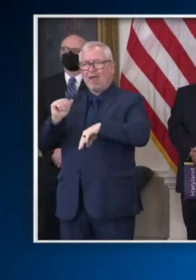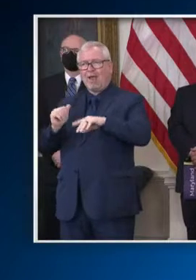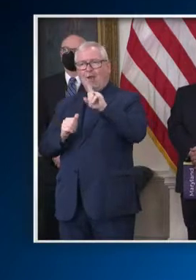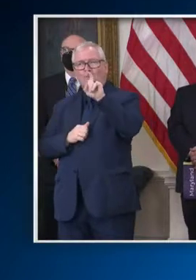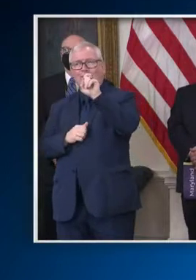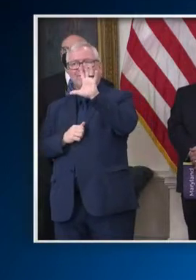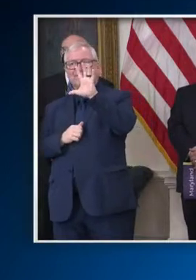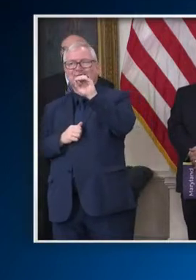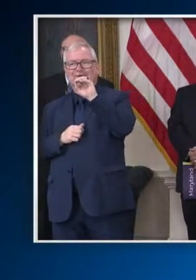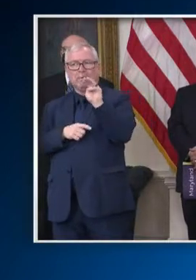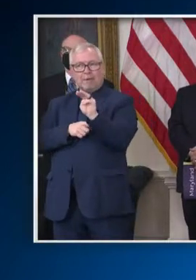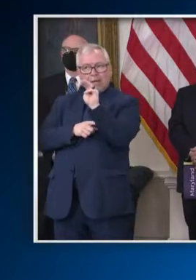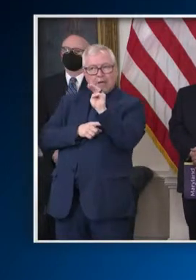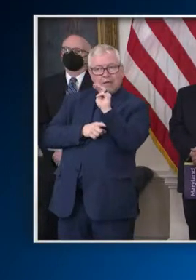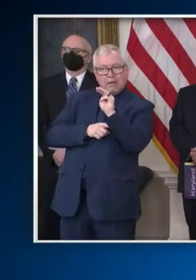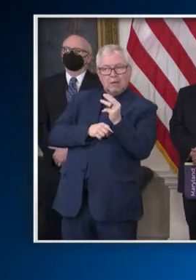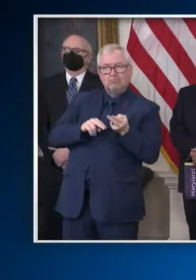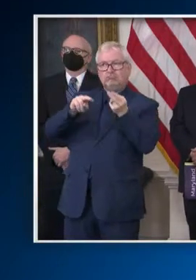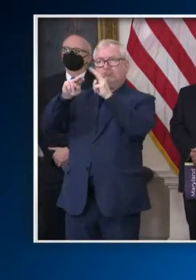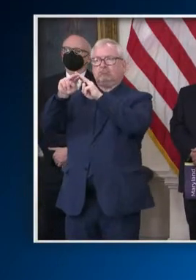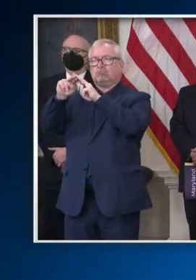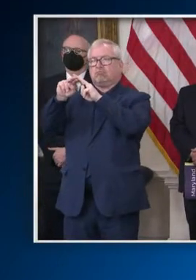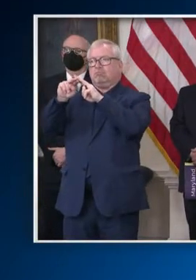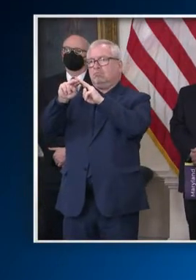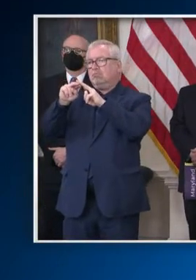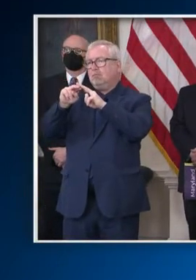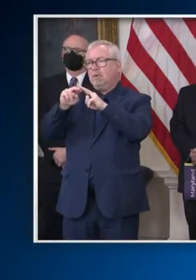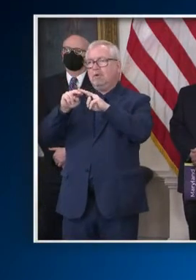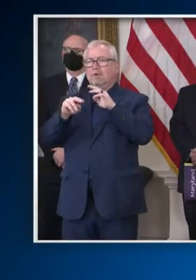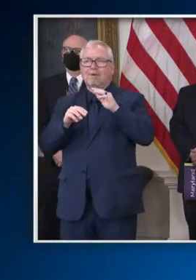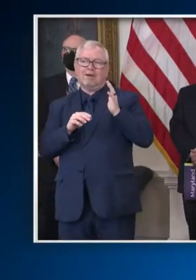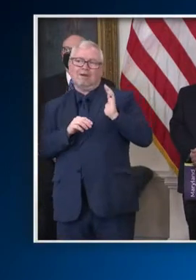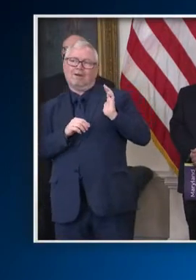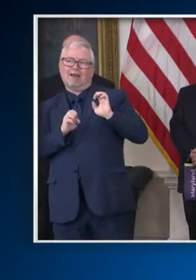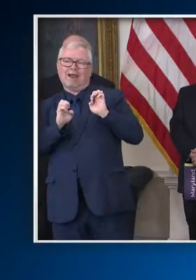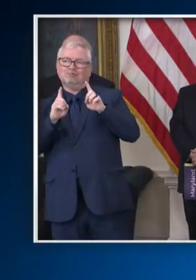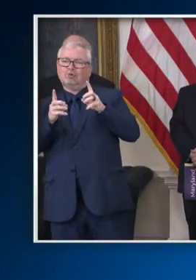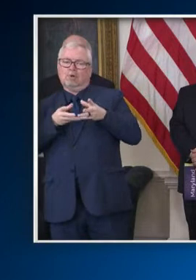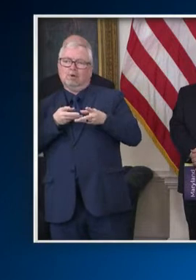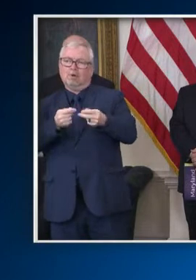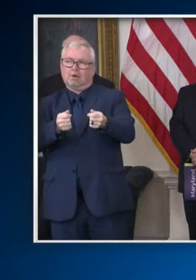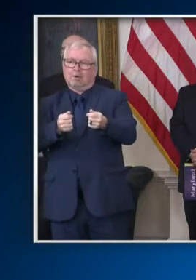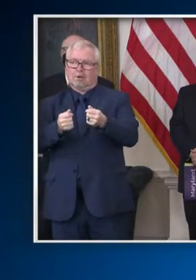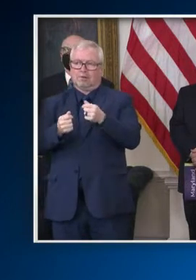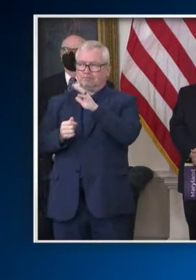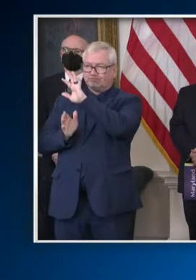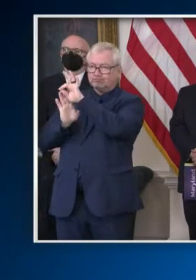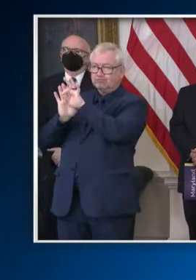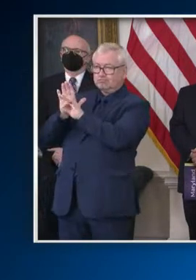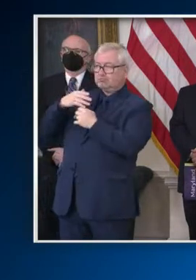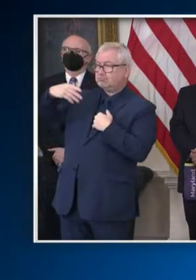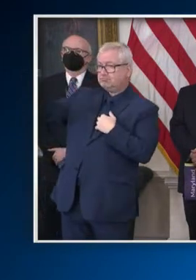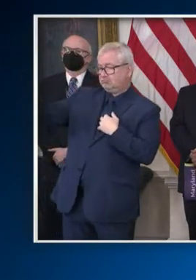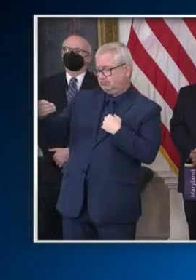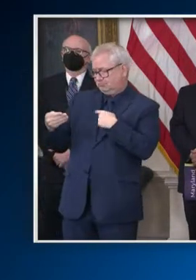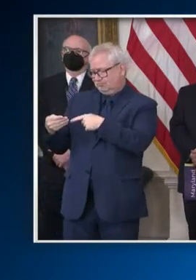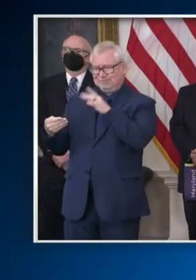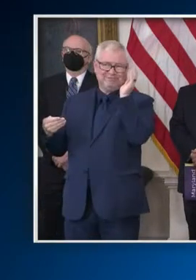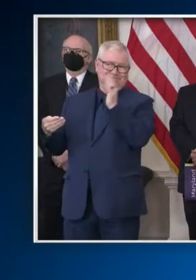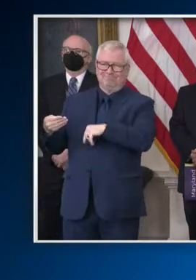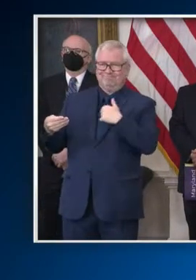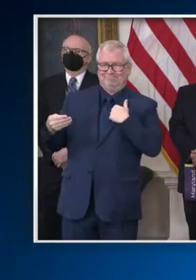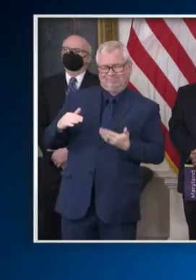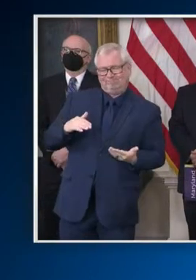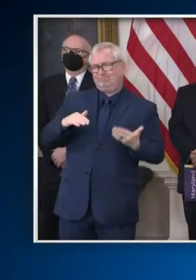above and beyond the education spending formulas proposed by the legislature. Our administration has now